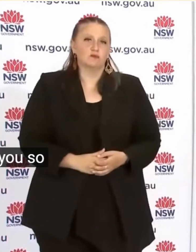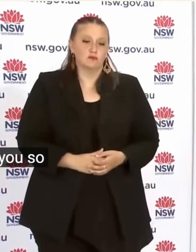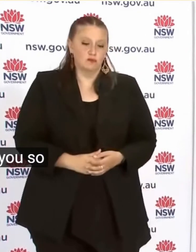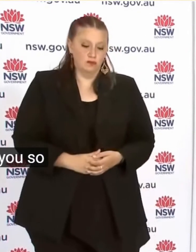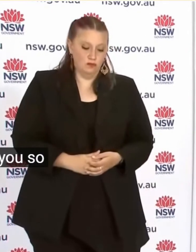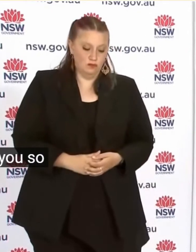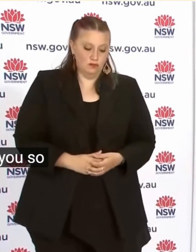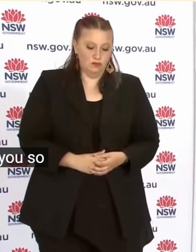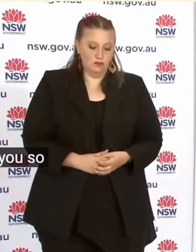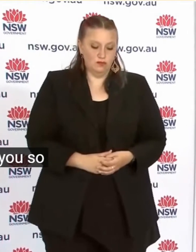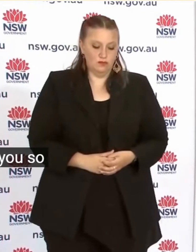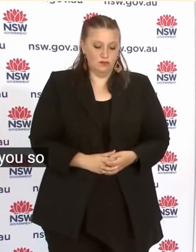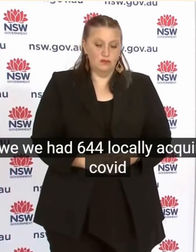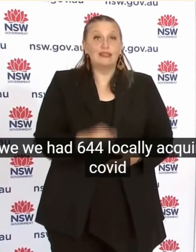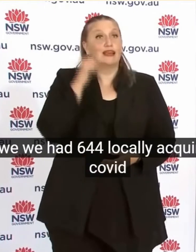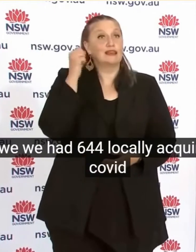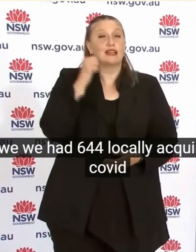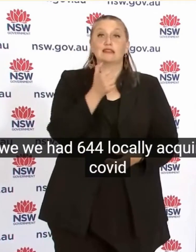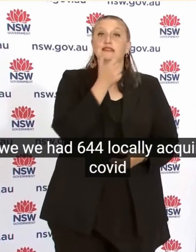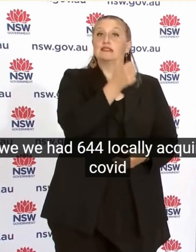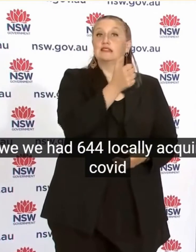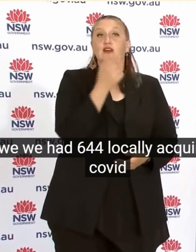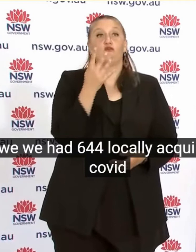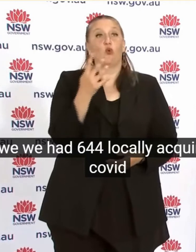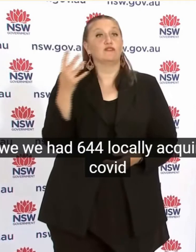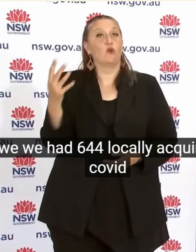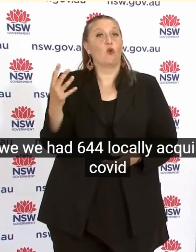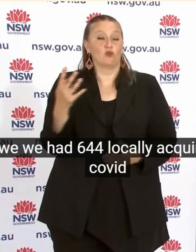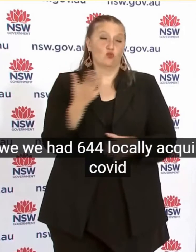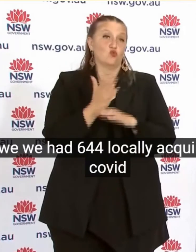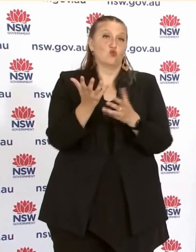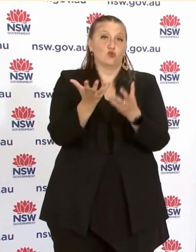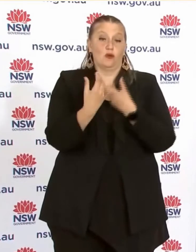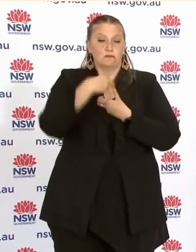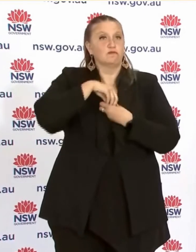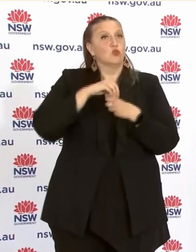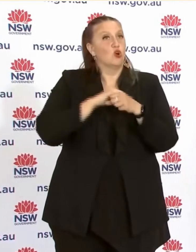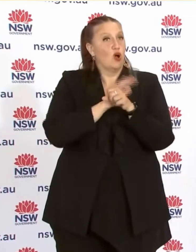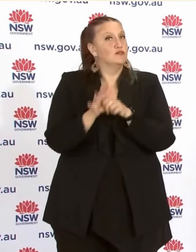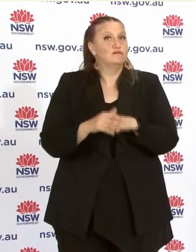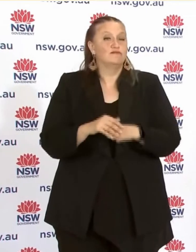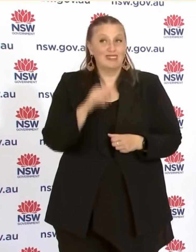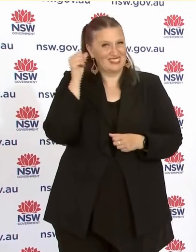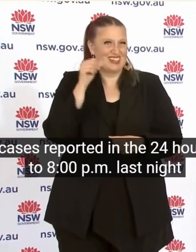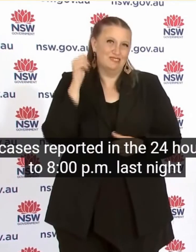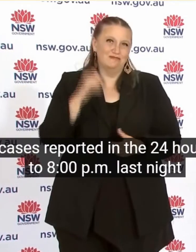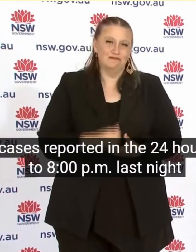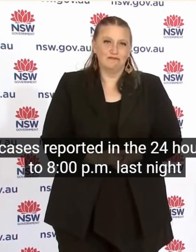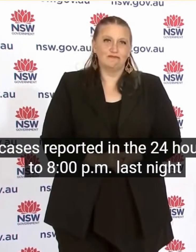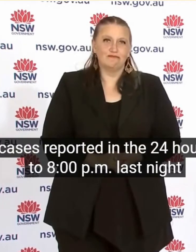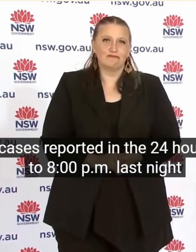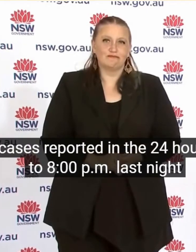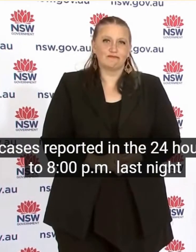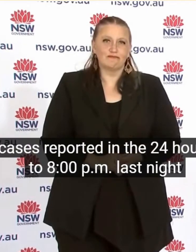So we had 644 locally Acquired COVID cases Reported in the 24 hours to 8pm Last night